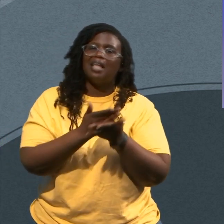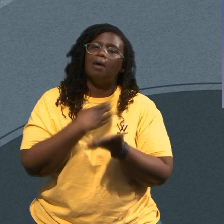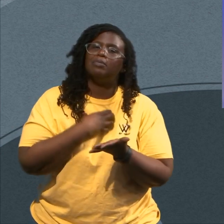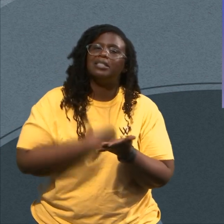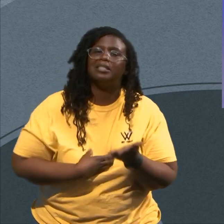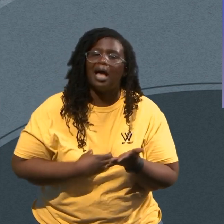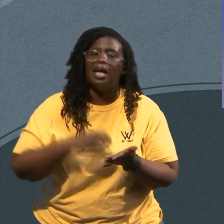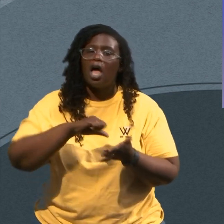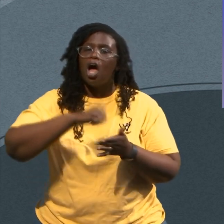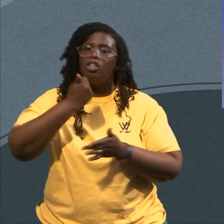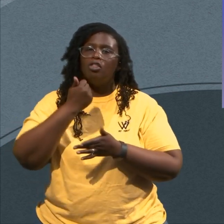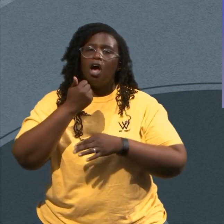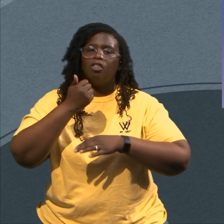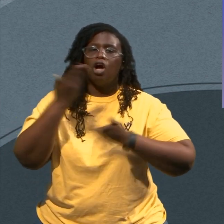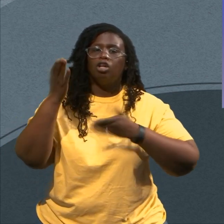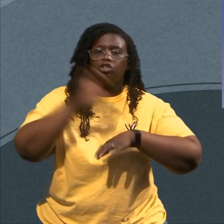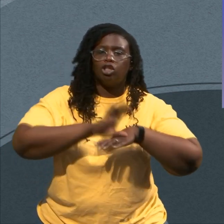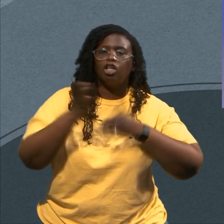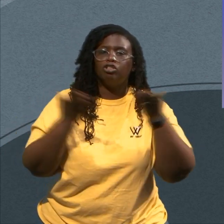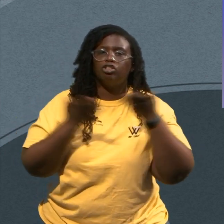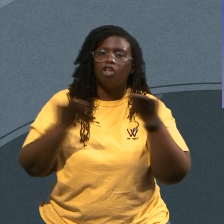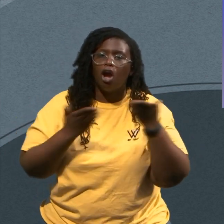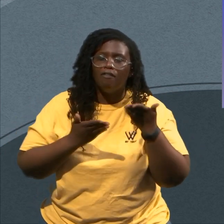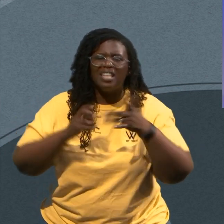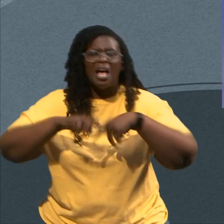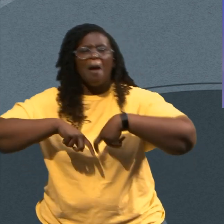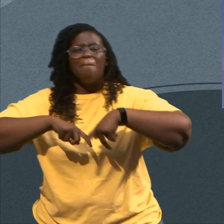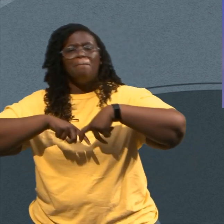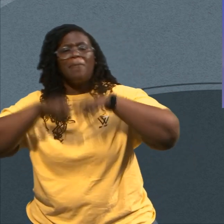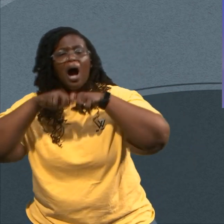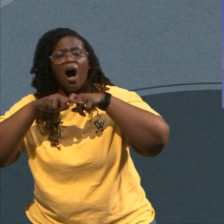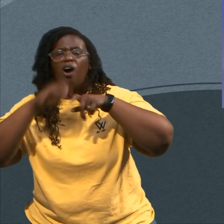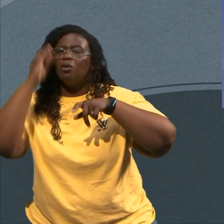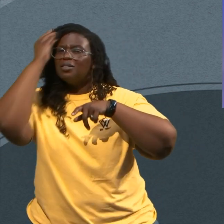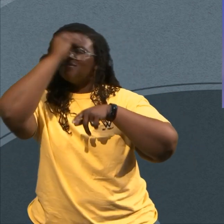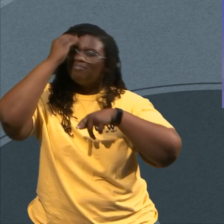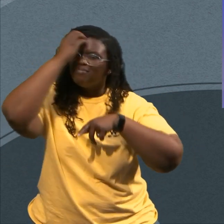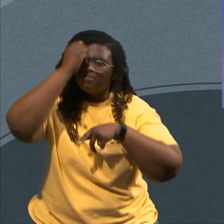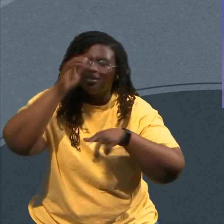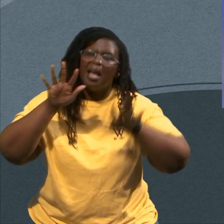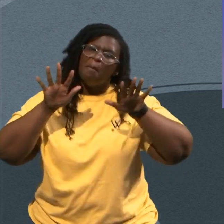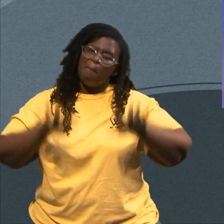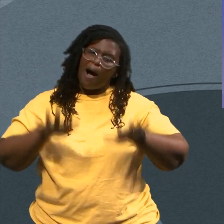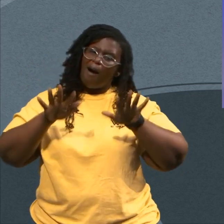The Sovereign And Just Hit Pause And Be Still And Know That I'm God